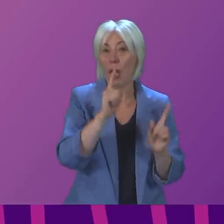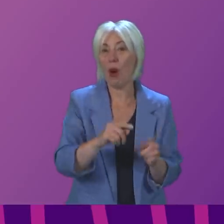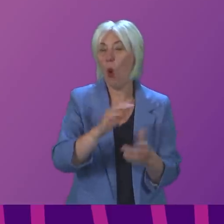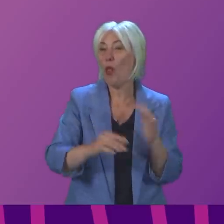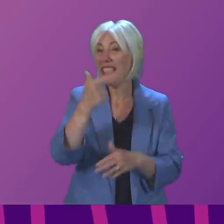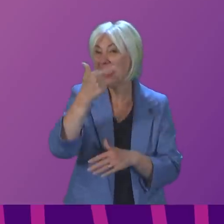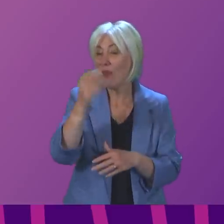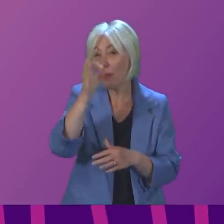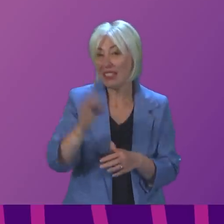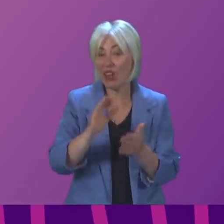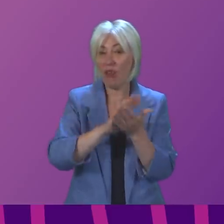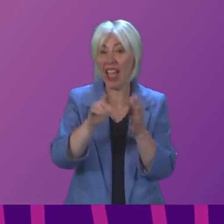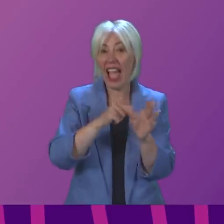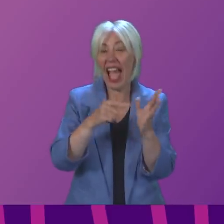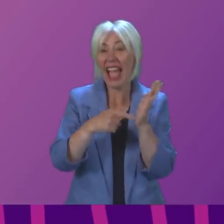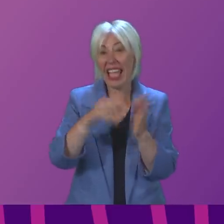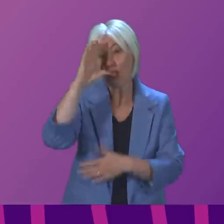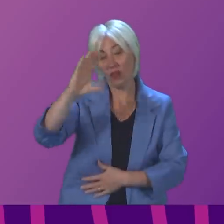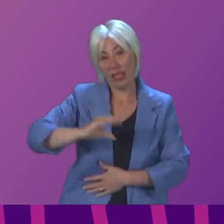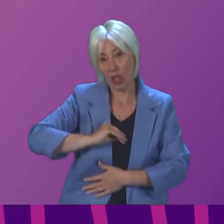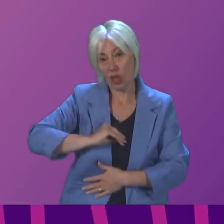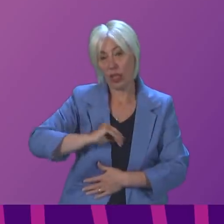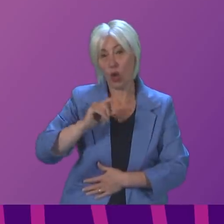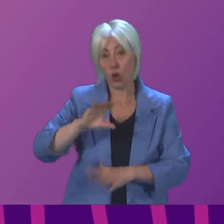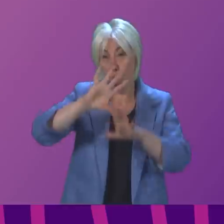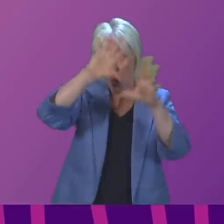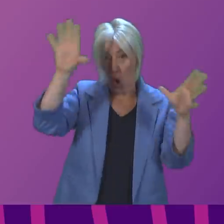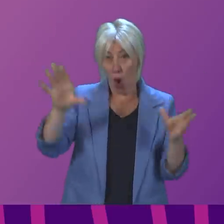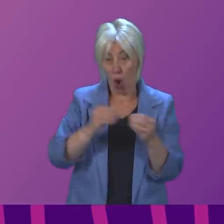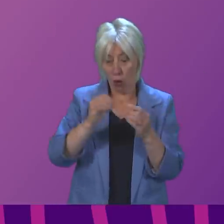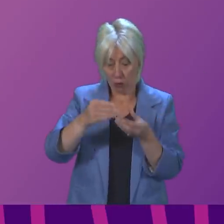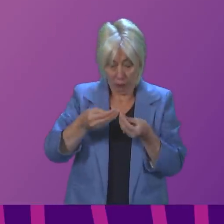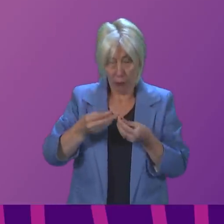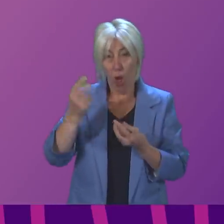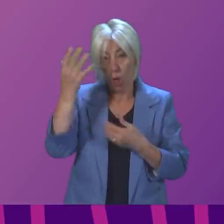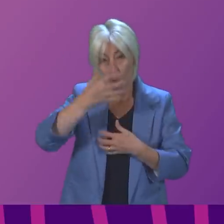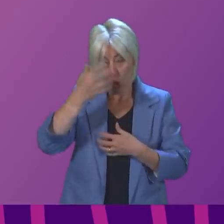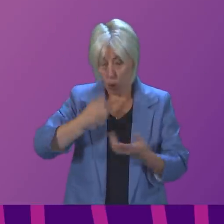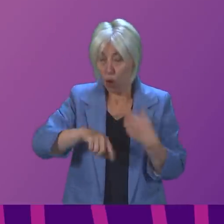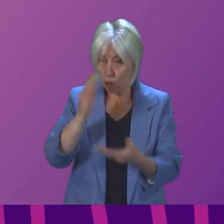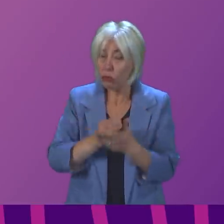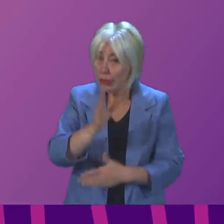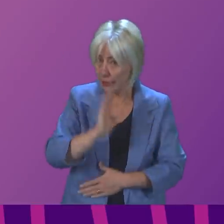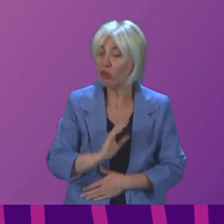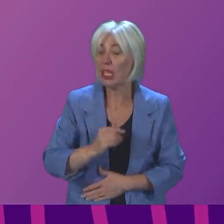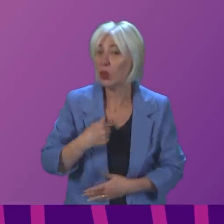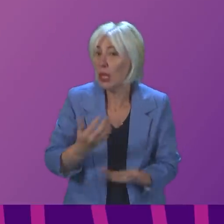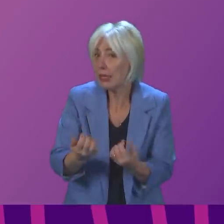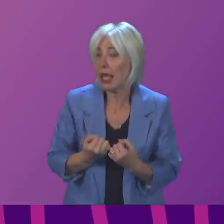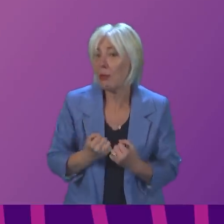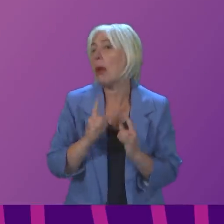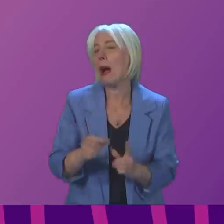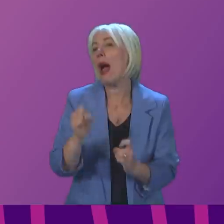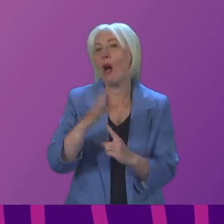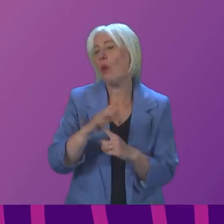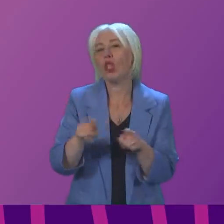-act notifications. So, presiding officer, we take all of these concerns very seriously, but I really think it is also important that